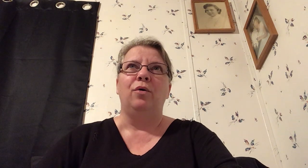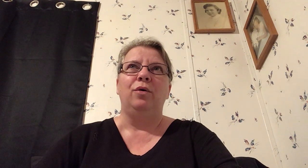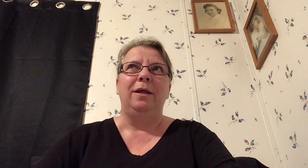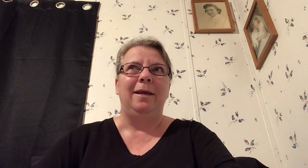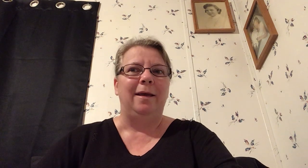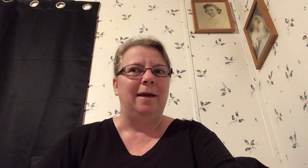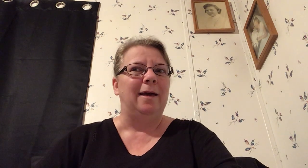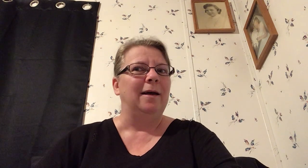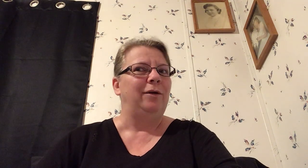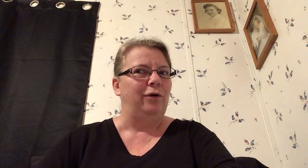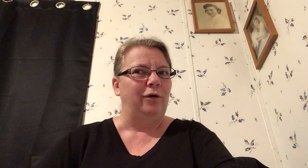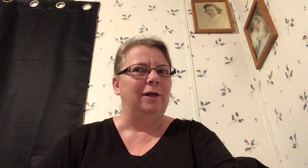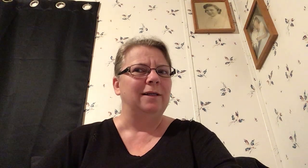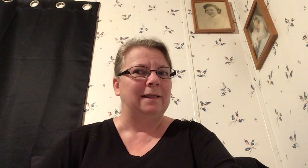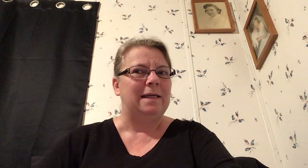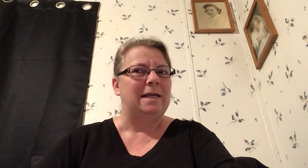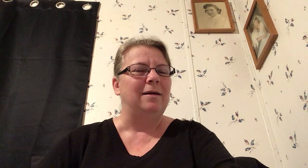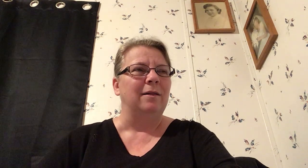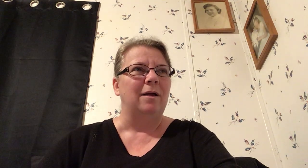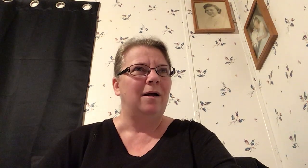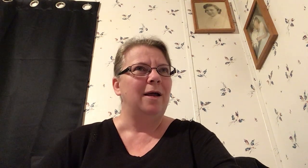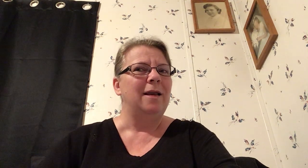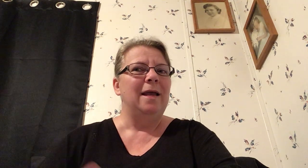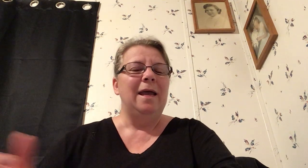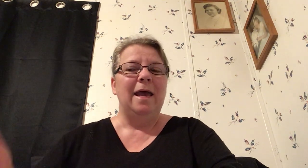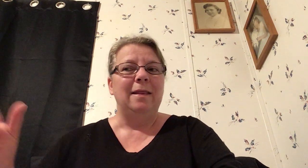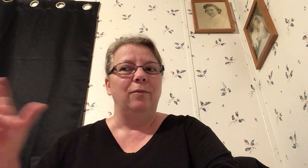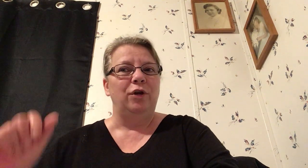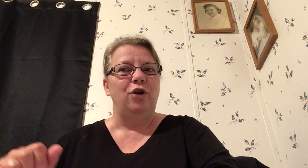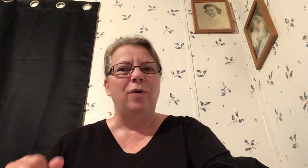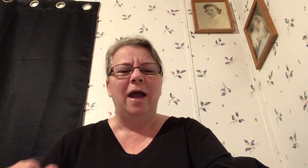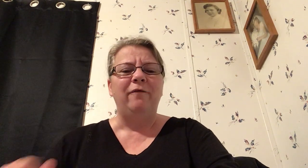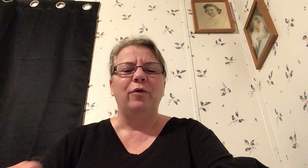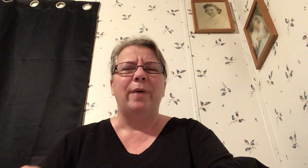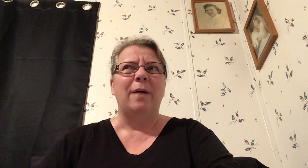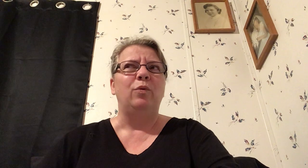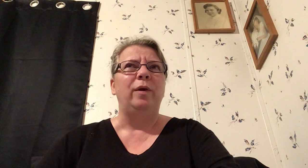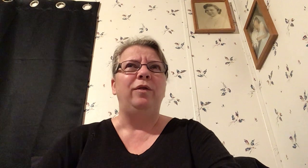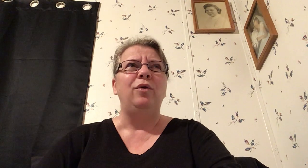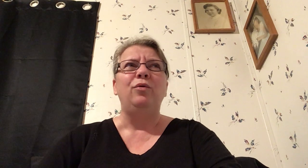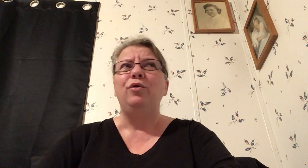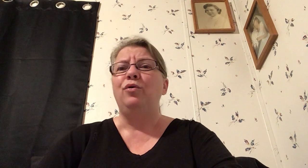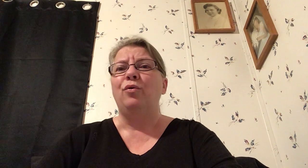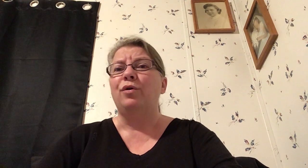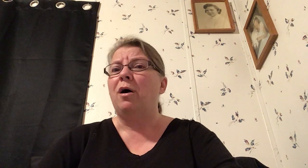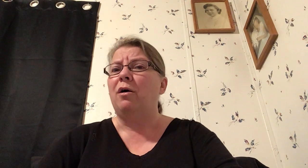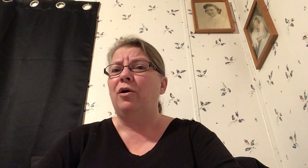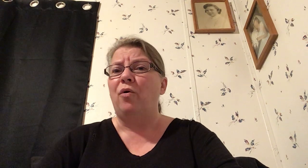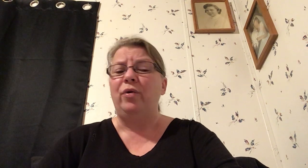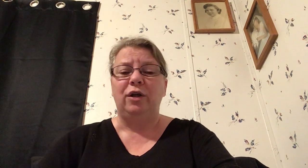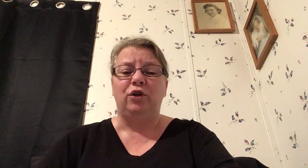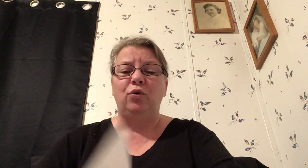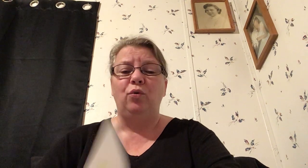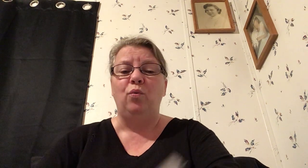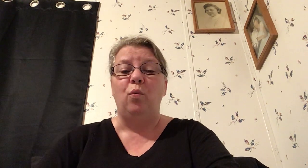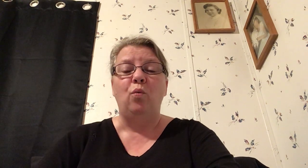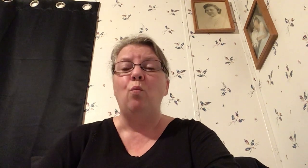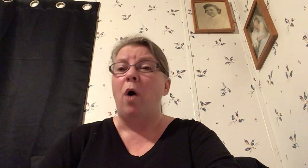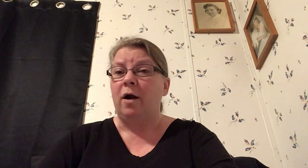yeah you're gonna see a lot and then when you have your Bible with you you're not going to walk